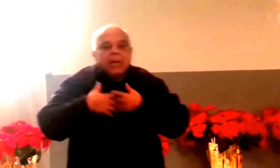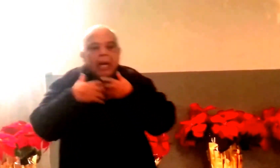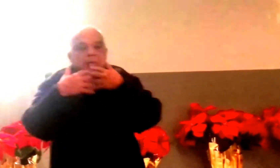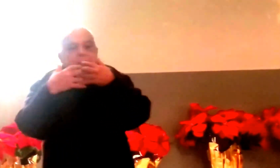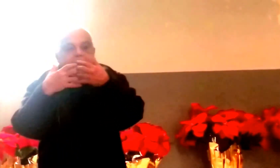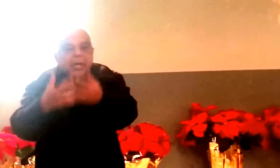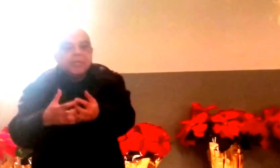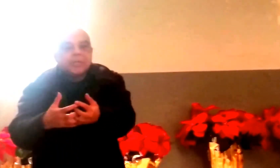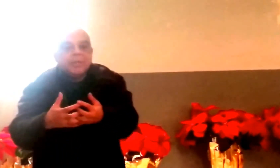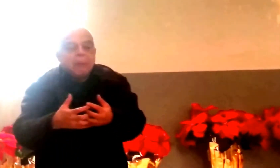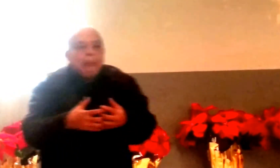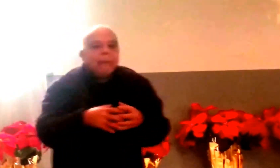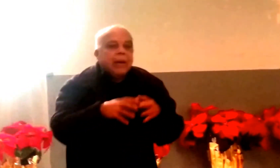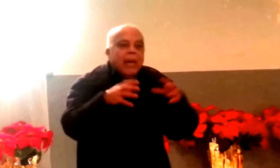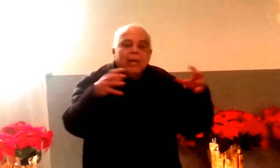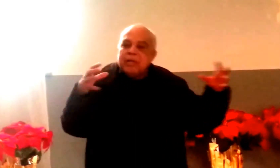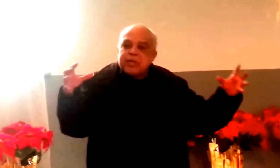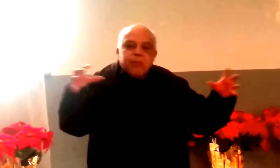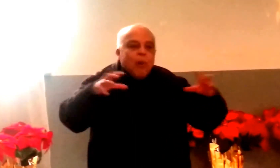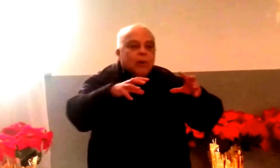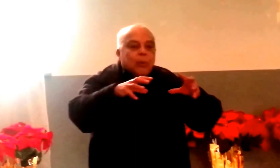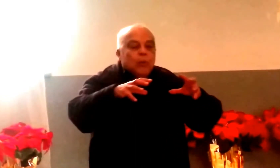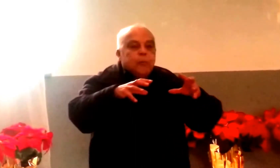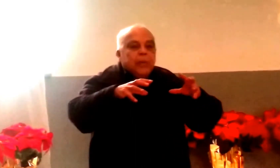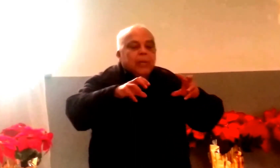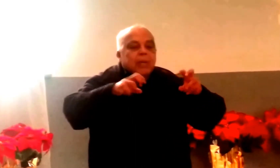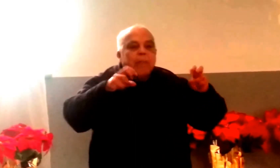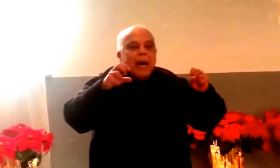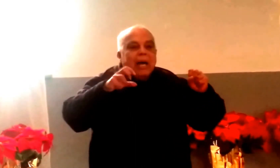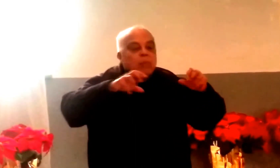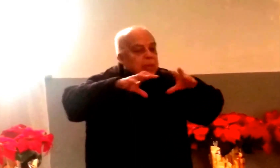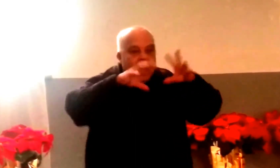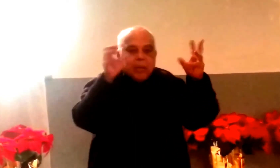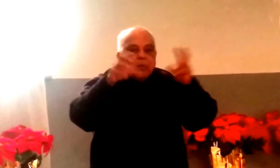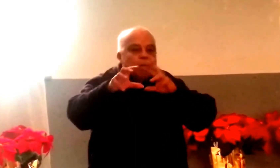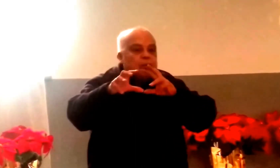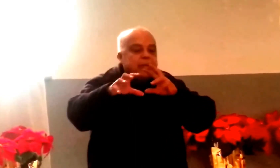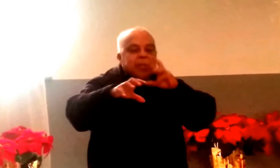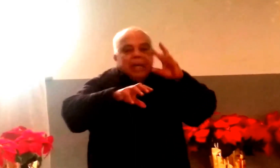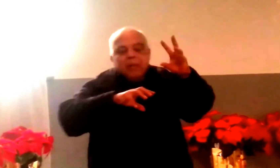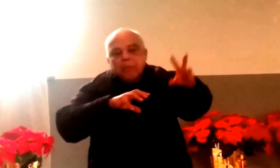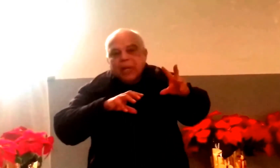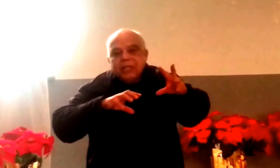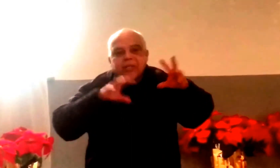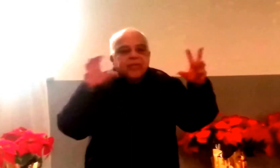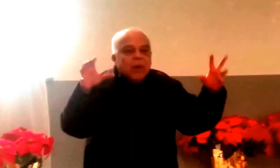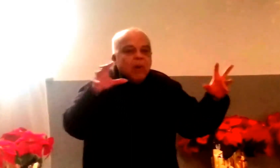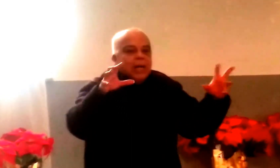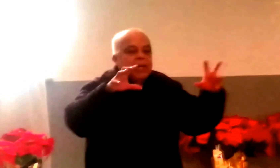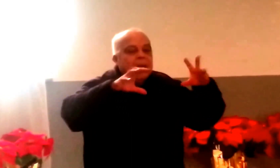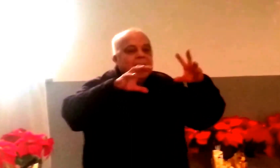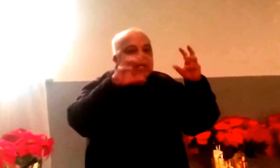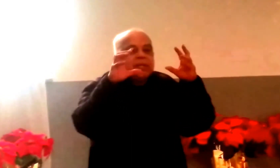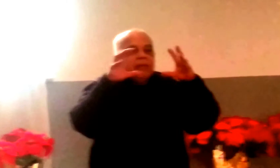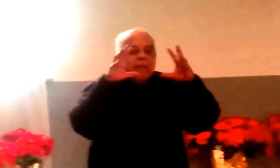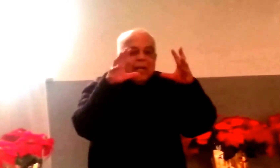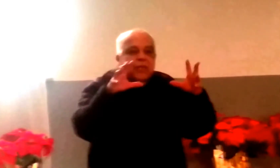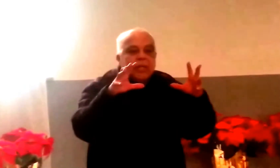education. And this small group, combined with other groups that are taking place and so on, is eventually,